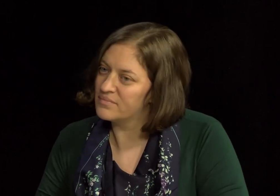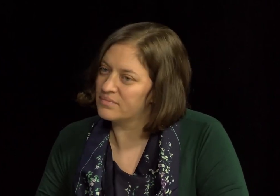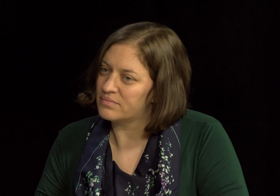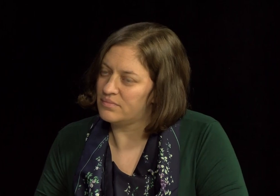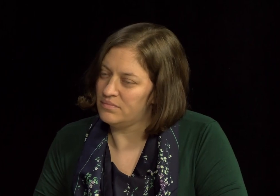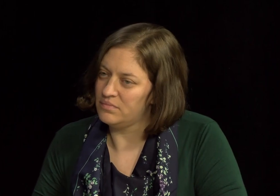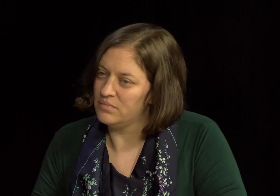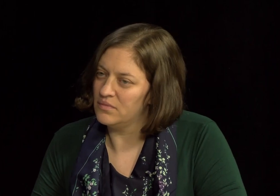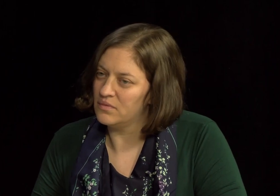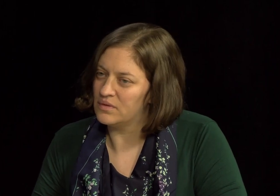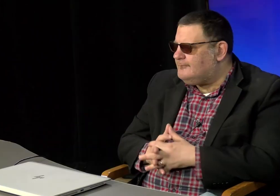grant does what?